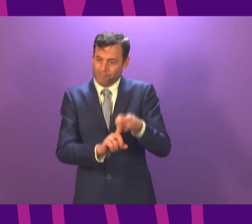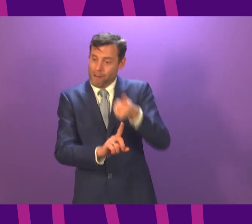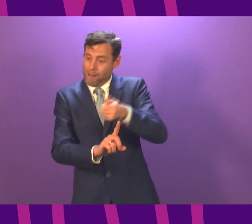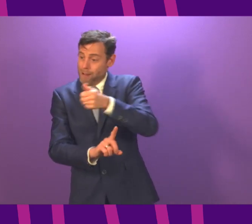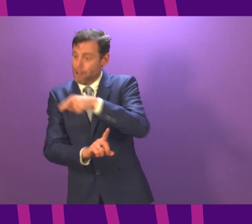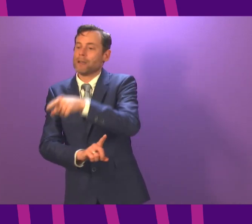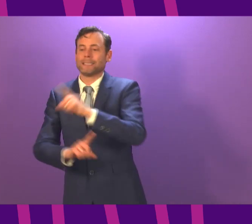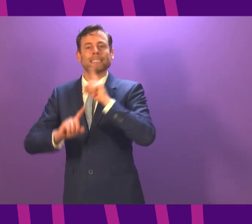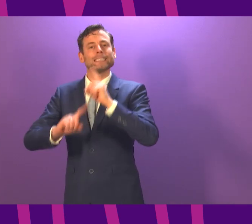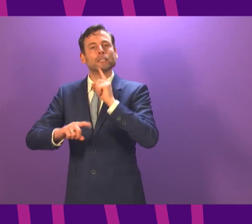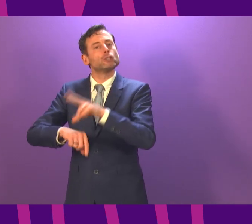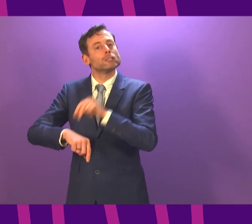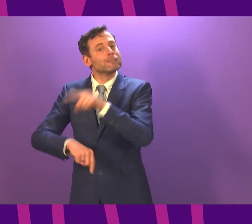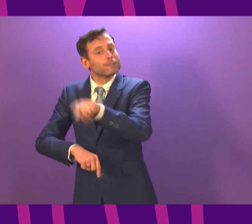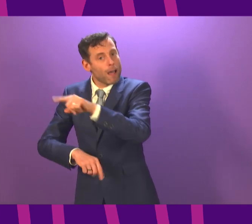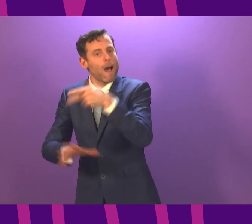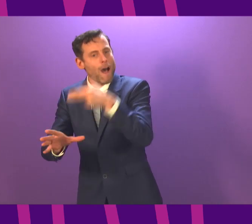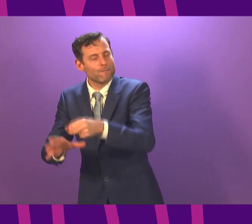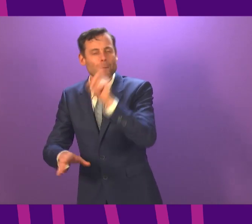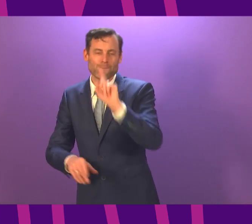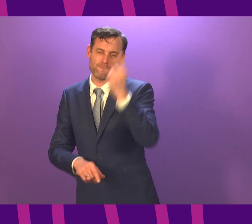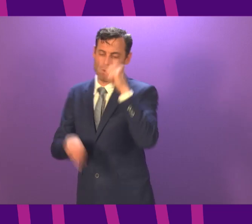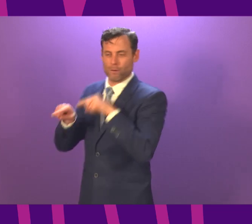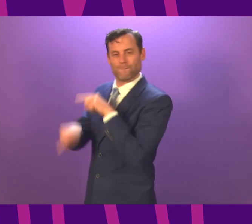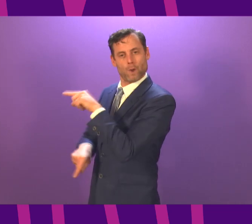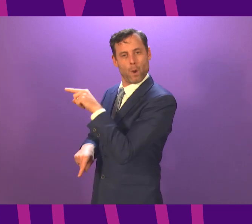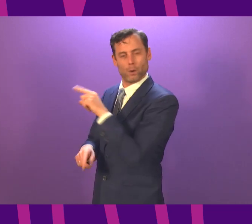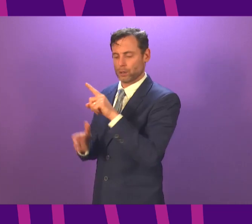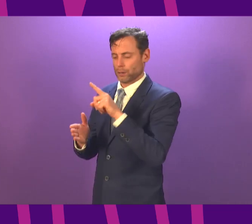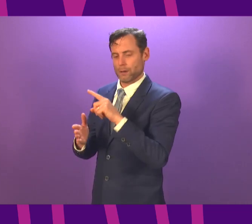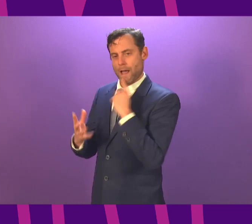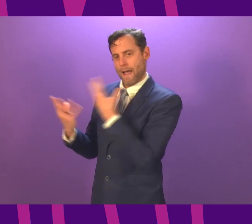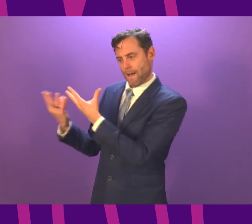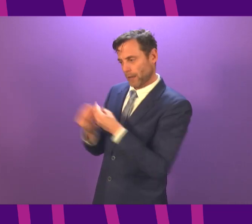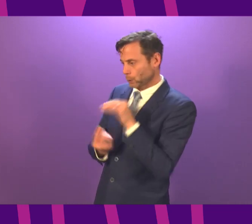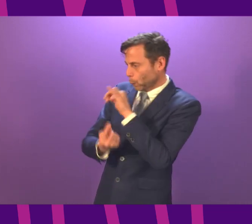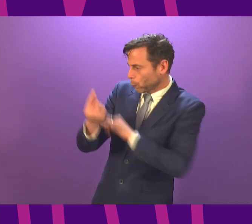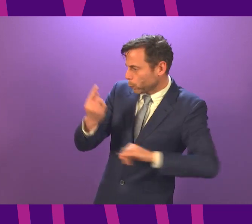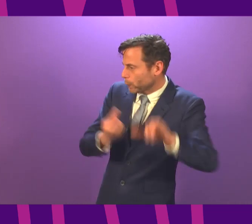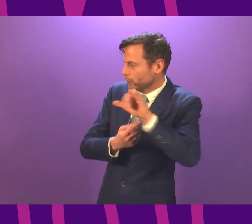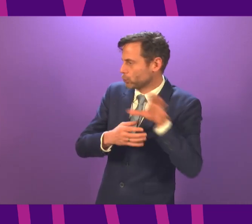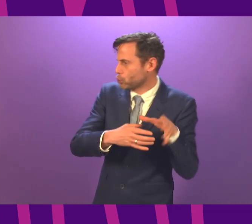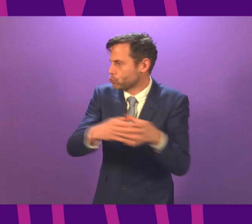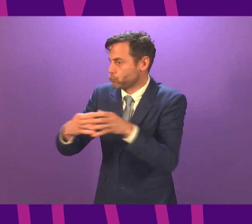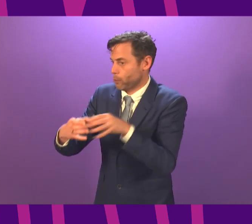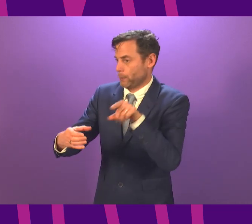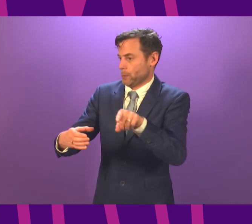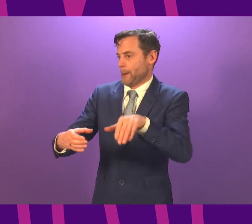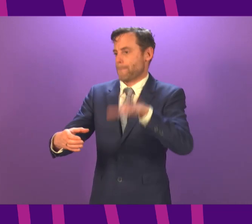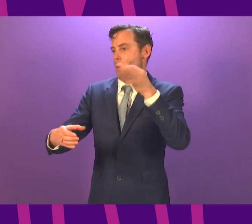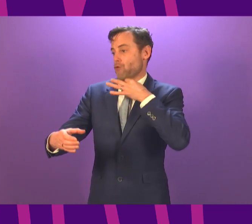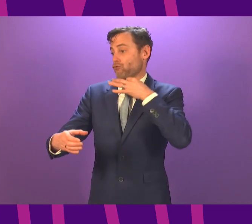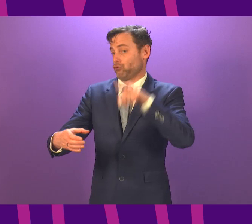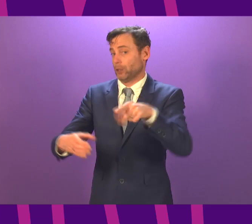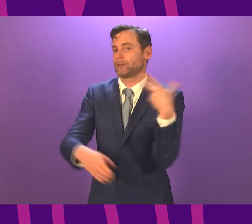possible. But we must make sure we are following the advice about those clinically most at need. And we'll be discussing internally in government